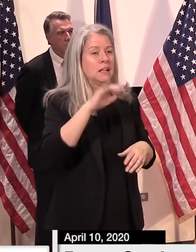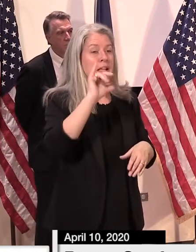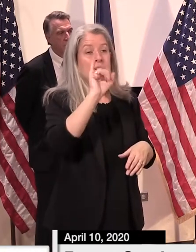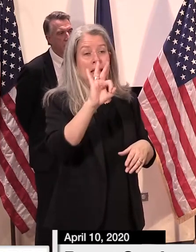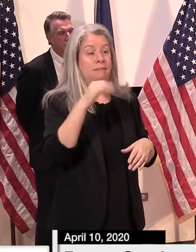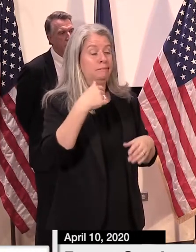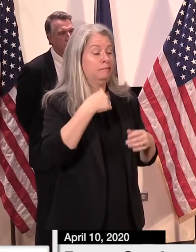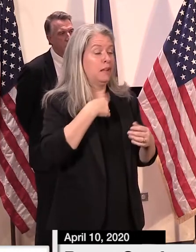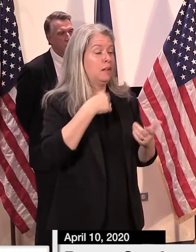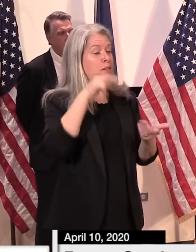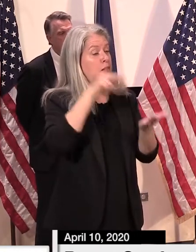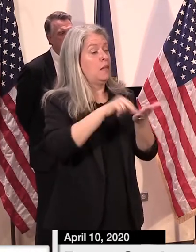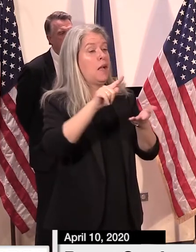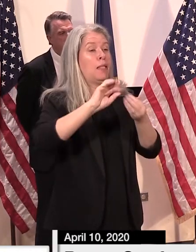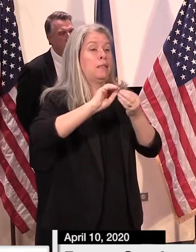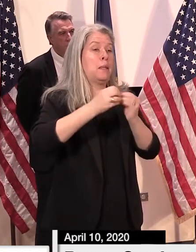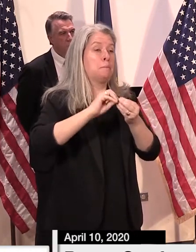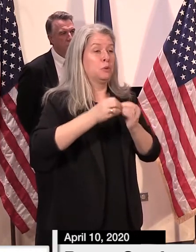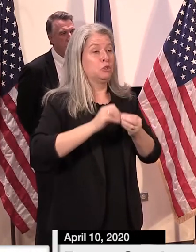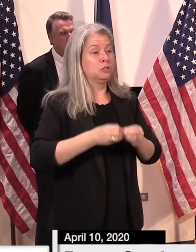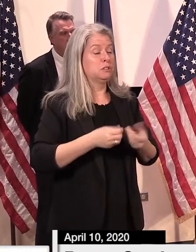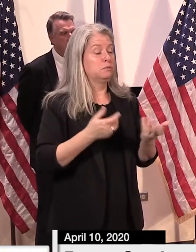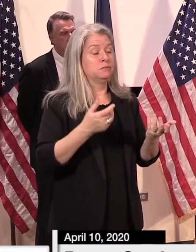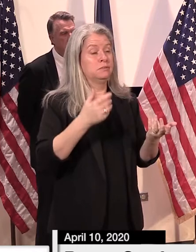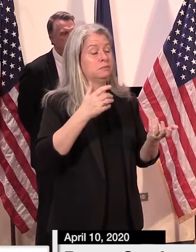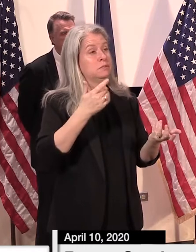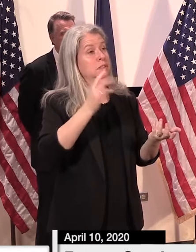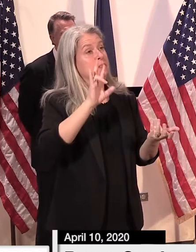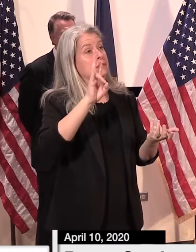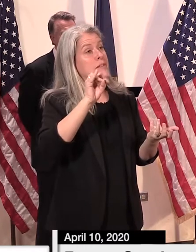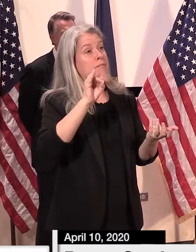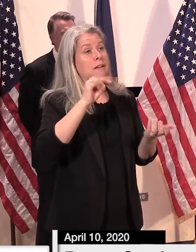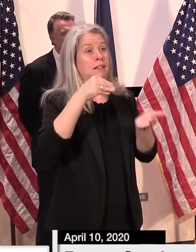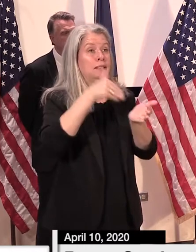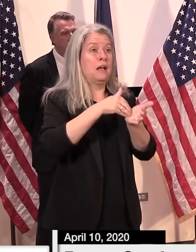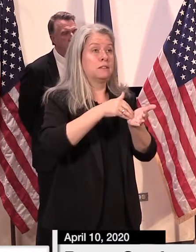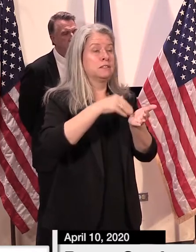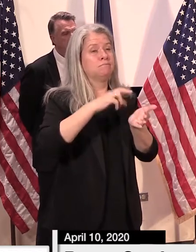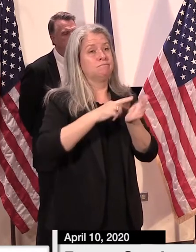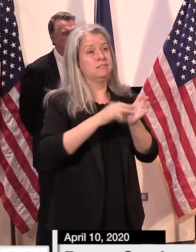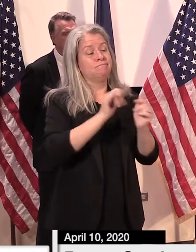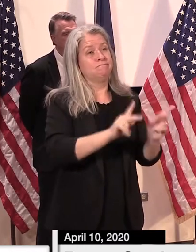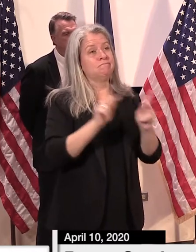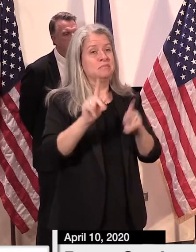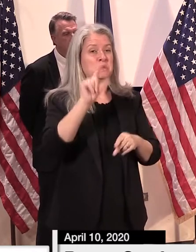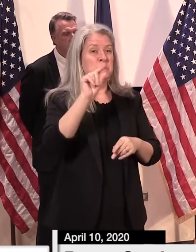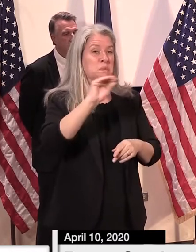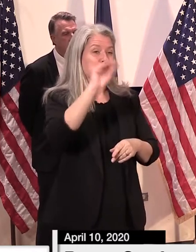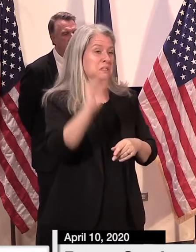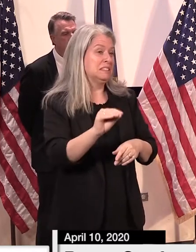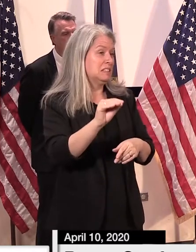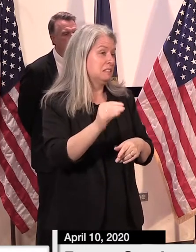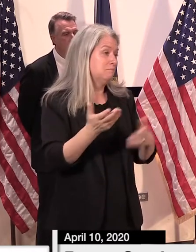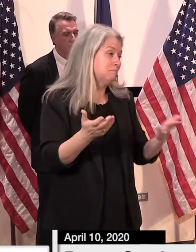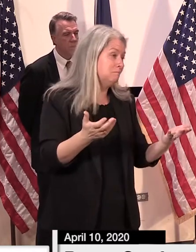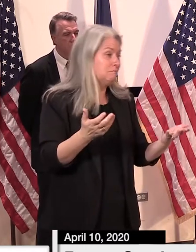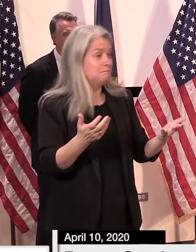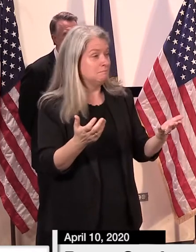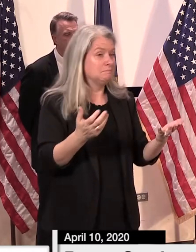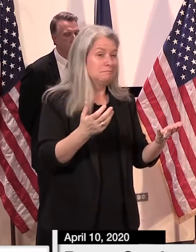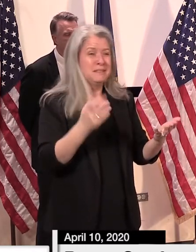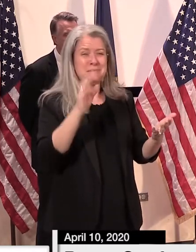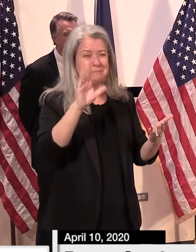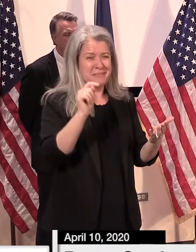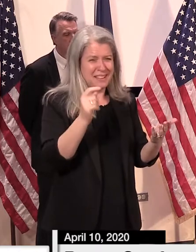any analysis, the 70,000 represents about 20% unemployment. But, again, that's not